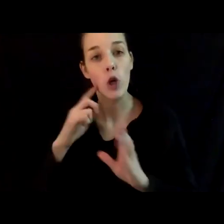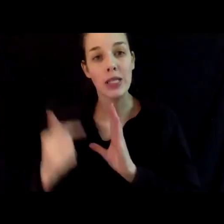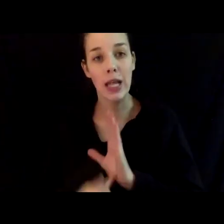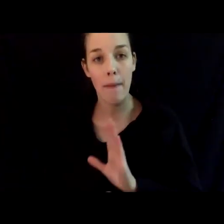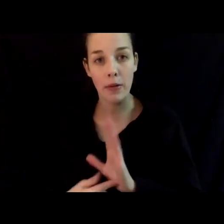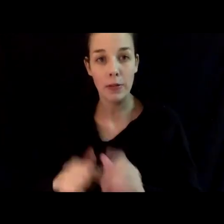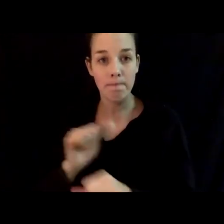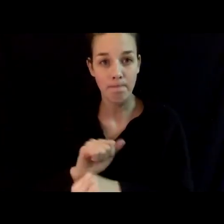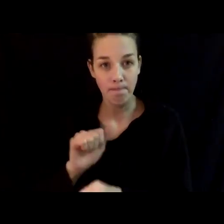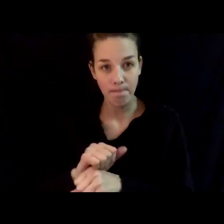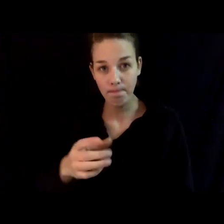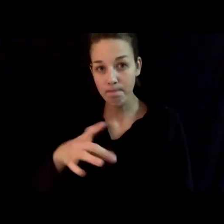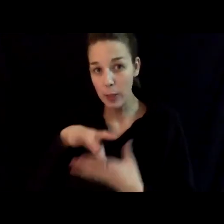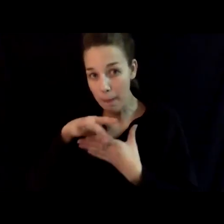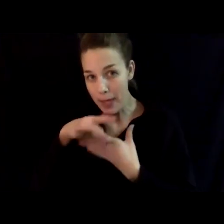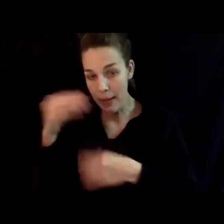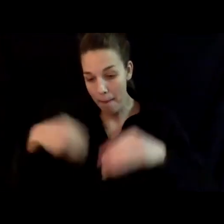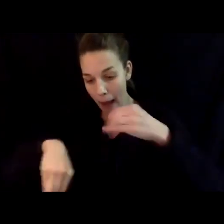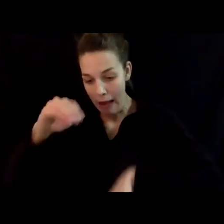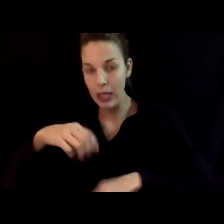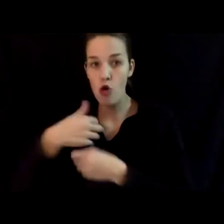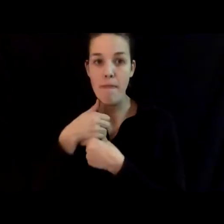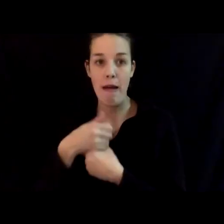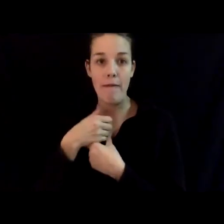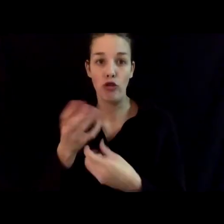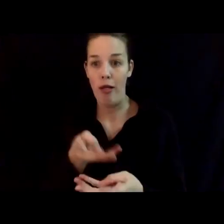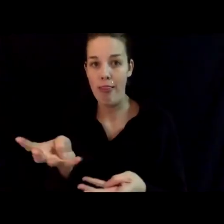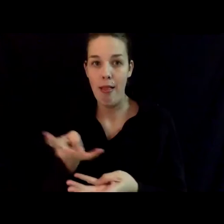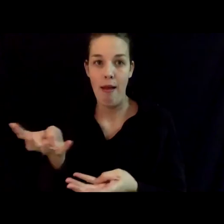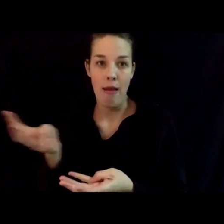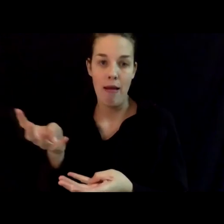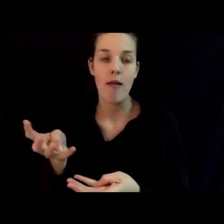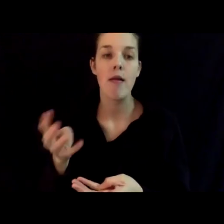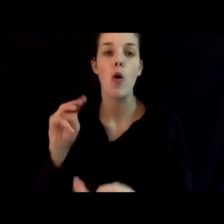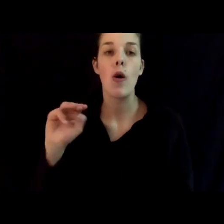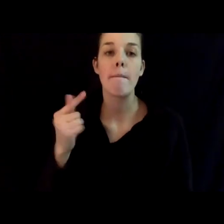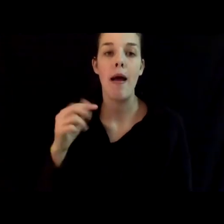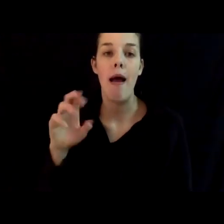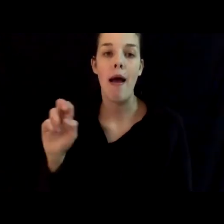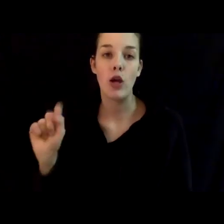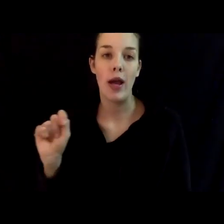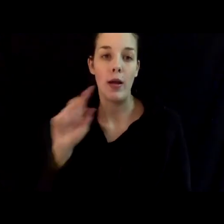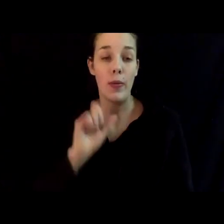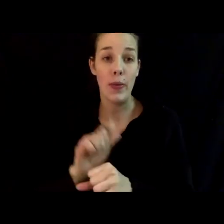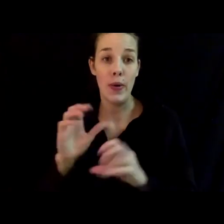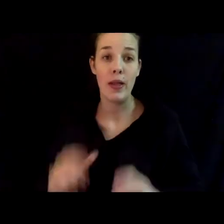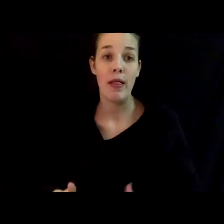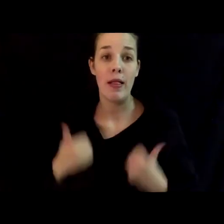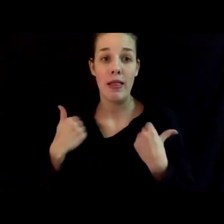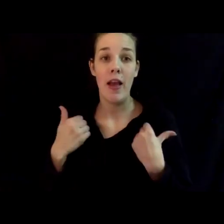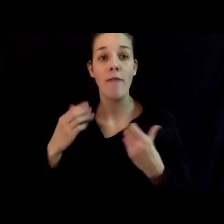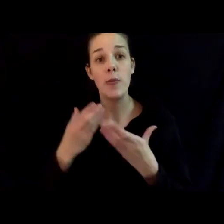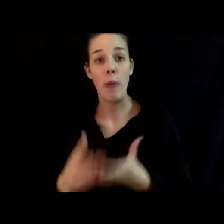working in a meatpacking or a manufacturing production line or migrant workers who live in a bunk room style